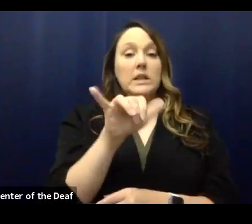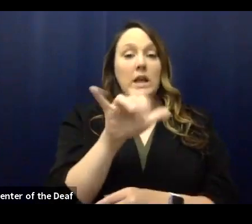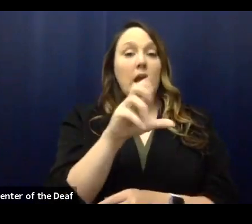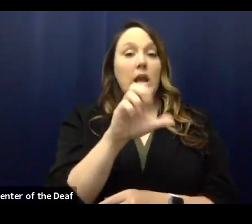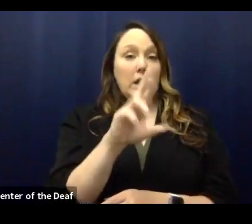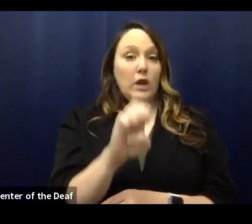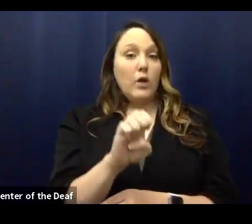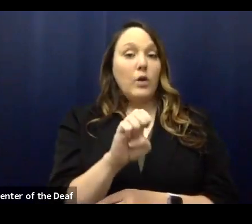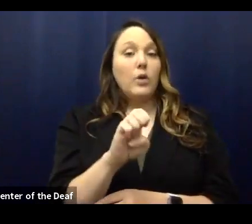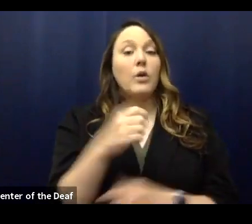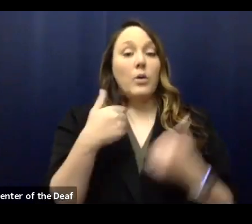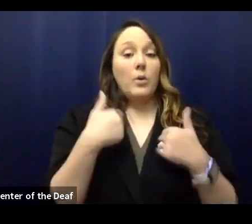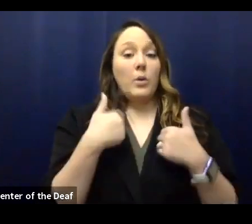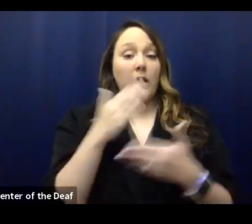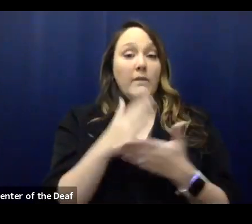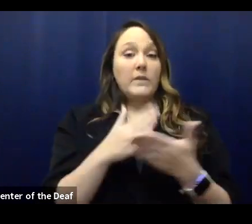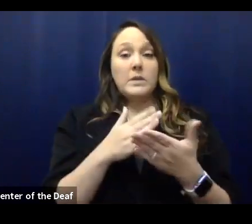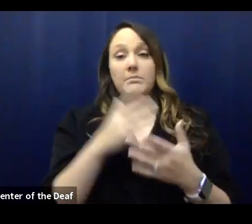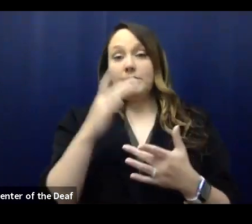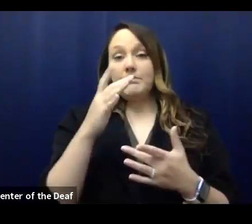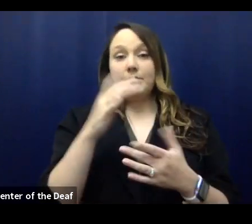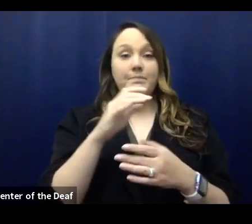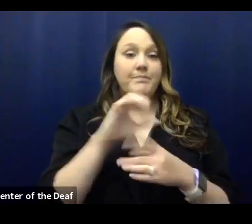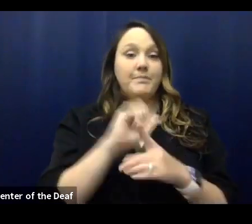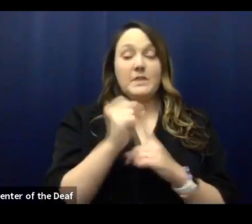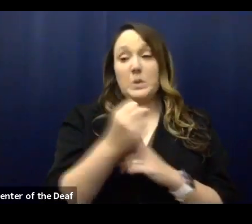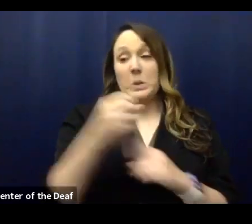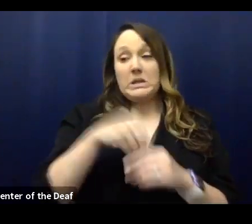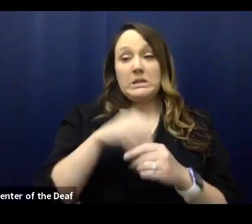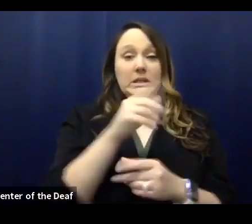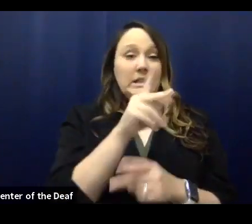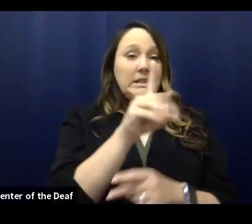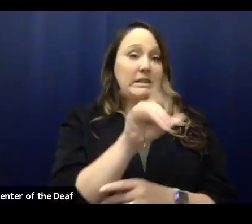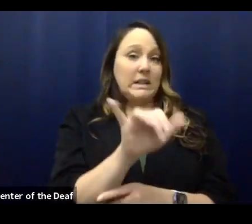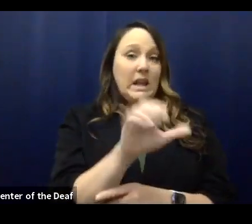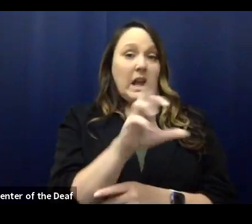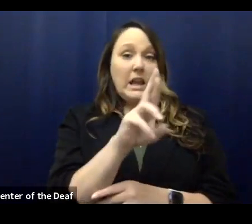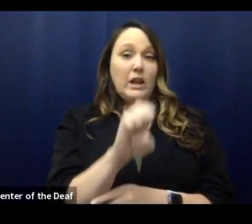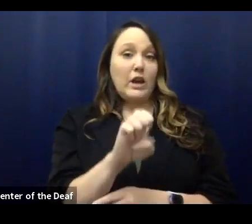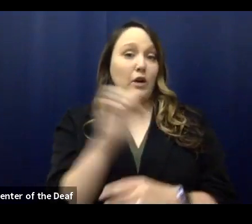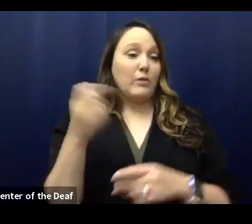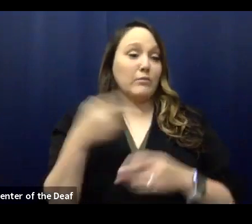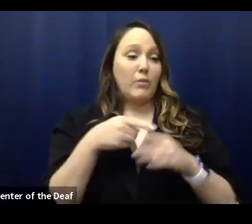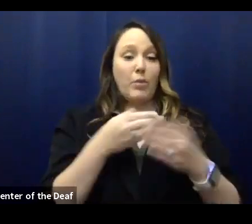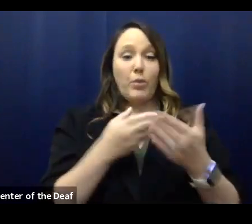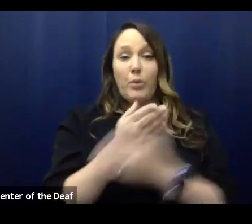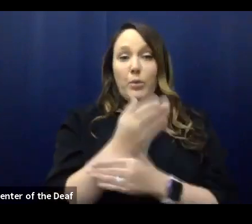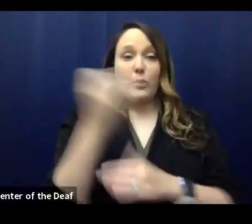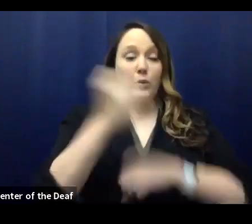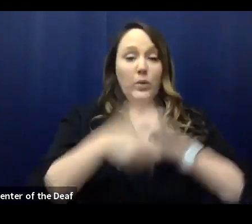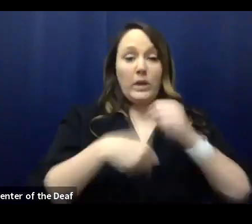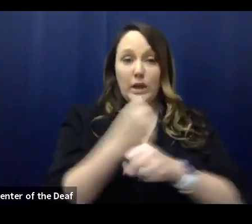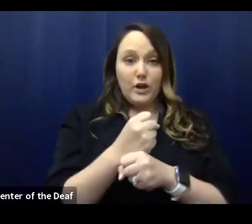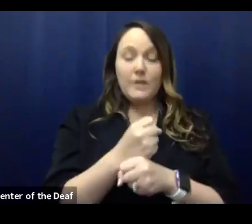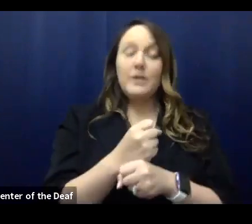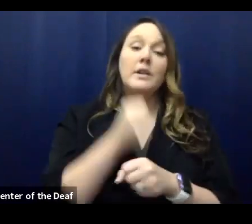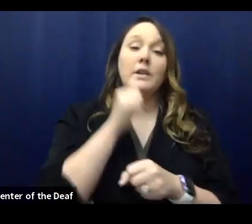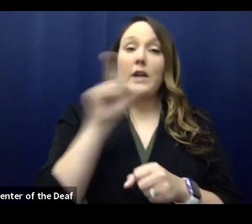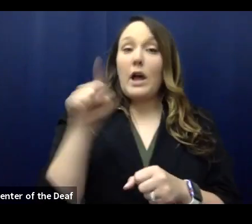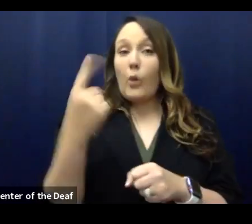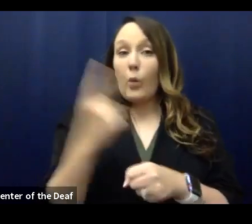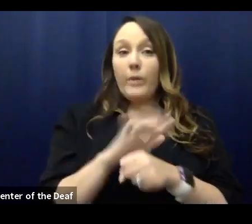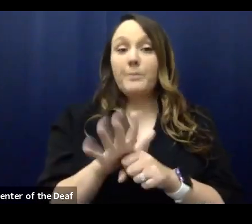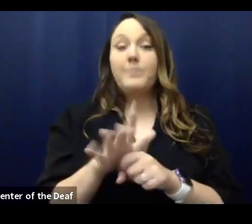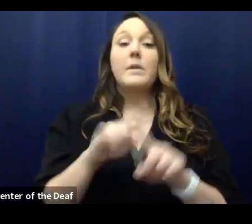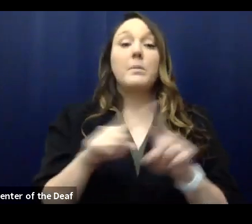have cases of stuff in daycares throughout the year, not just COVID. So we've had some COVID cases in daycares. And as usual, we get